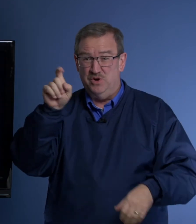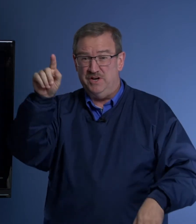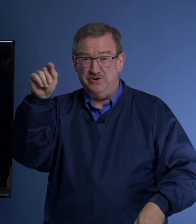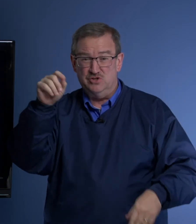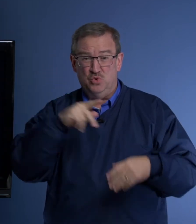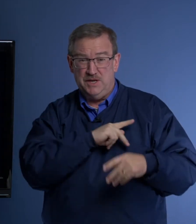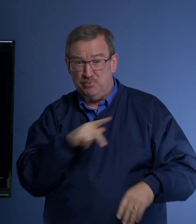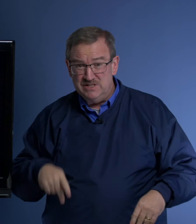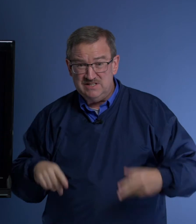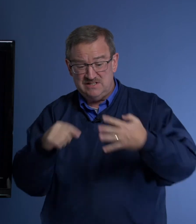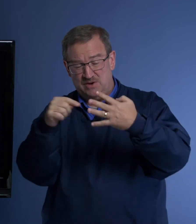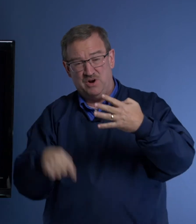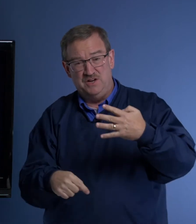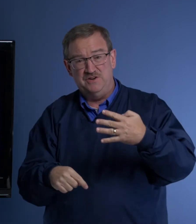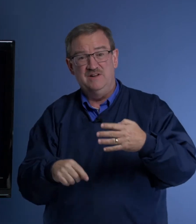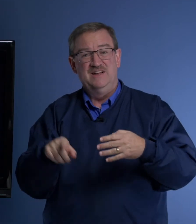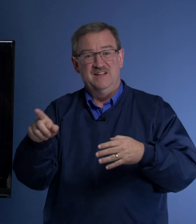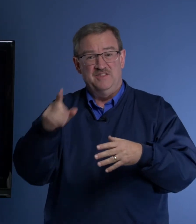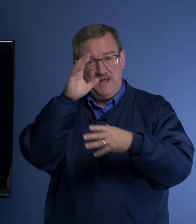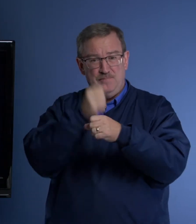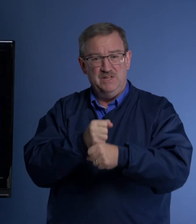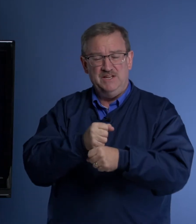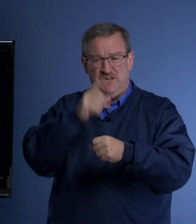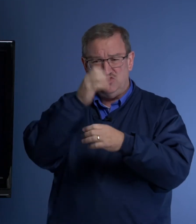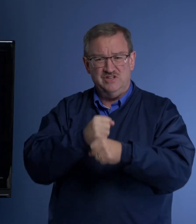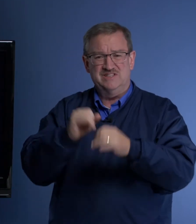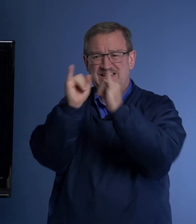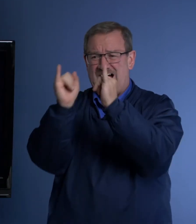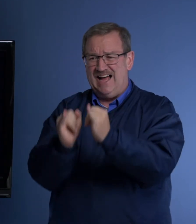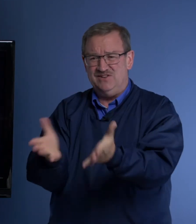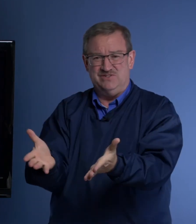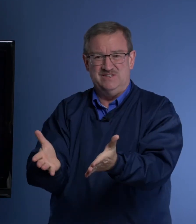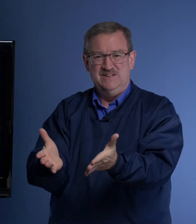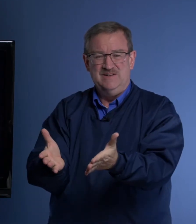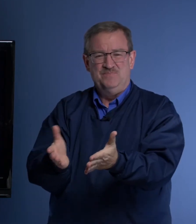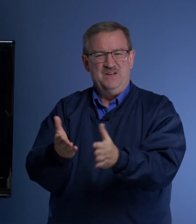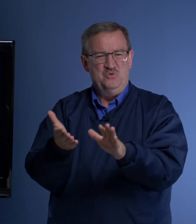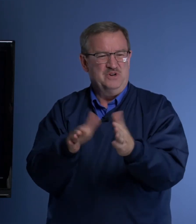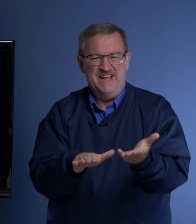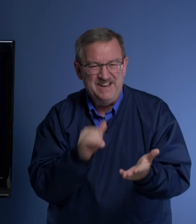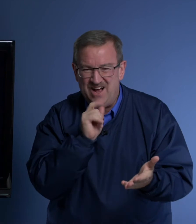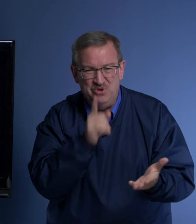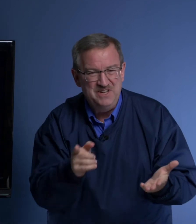120 princes that were under, they believed, they trusted in idols who were dead, not real.